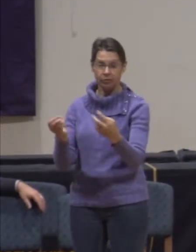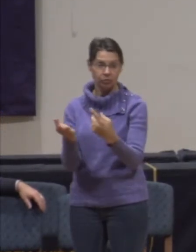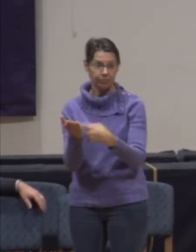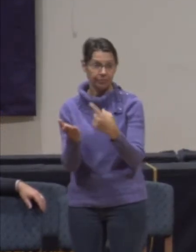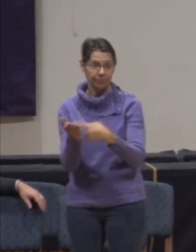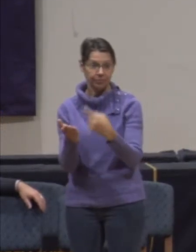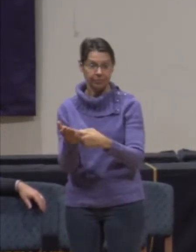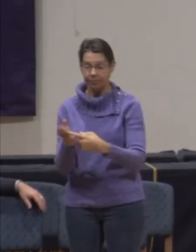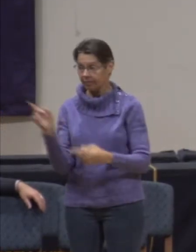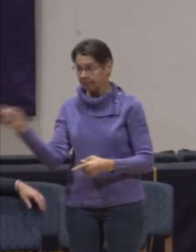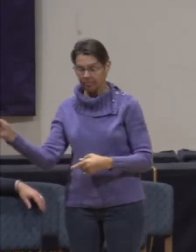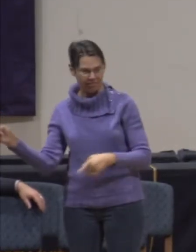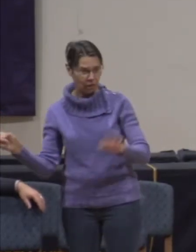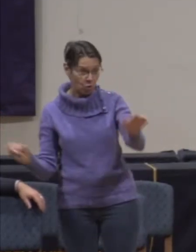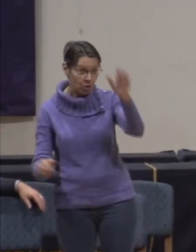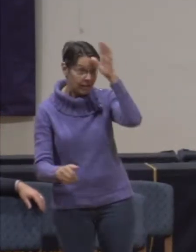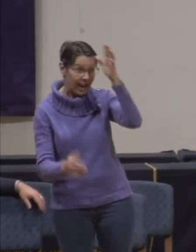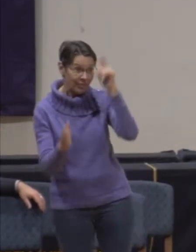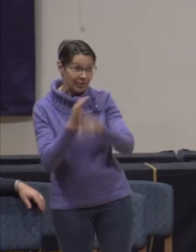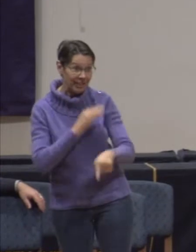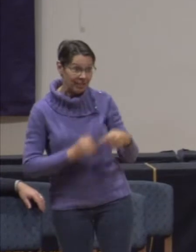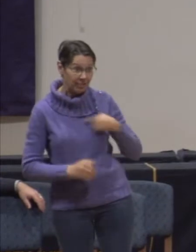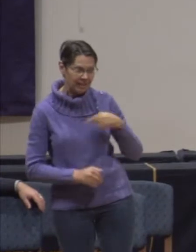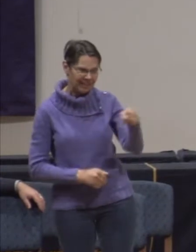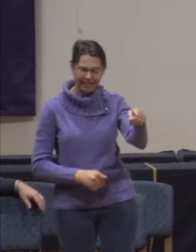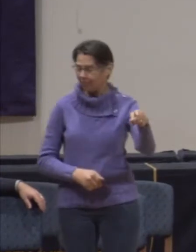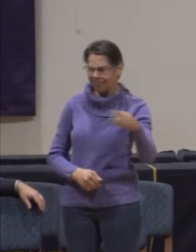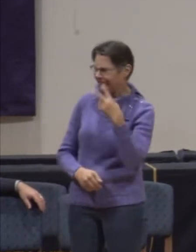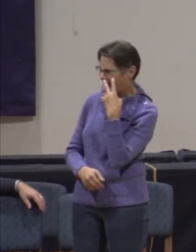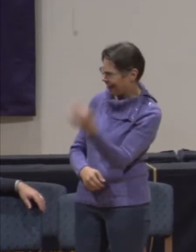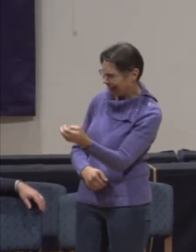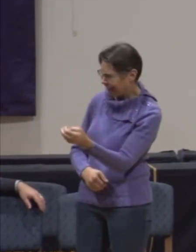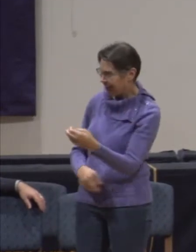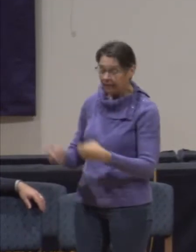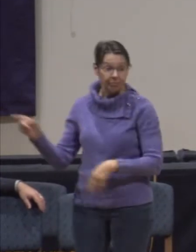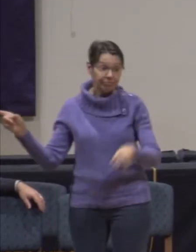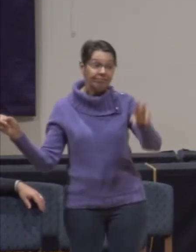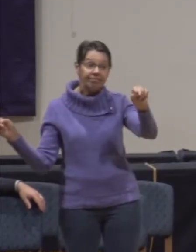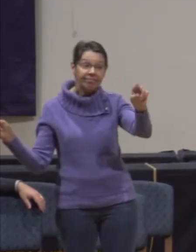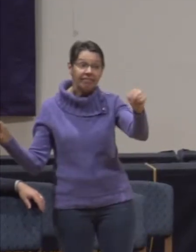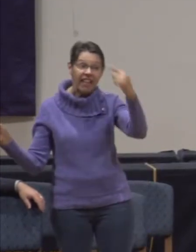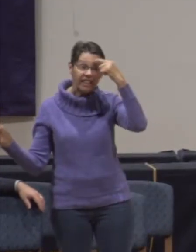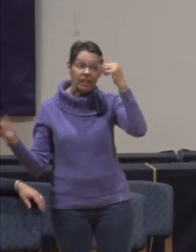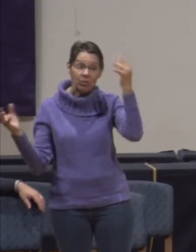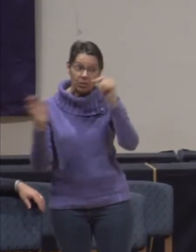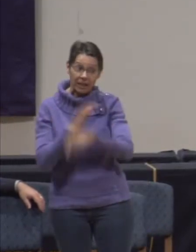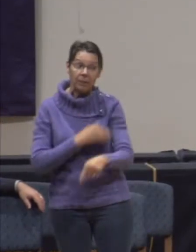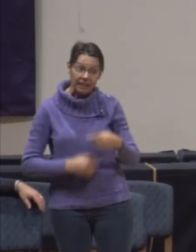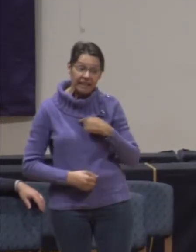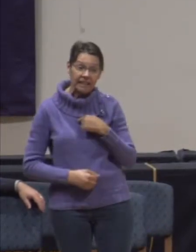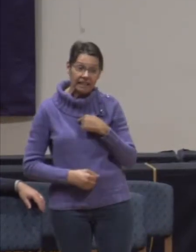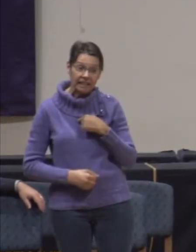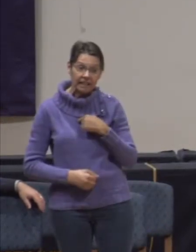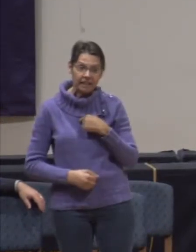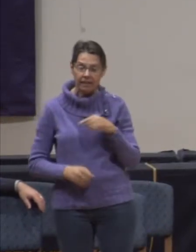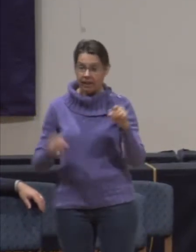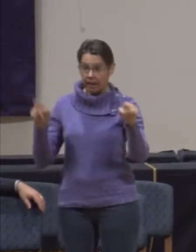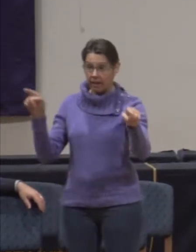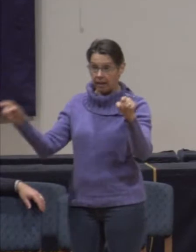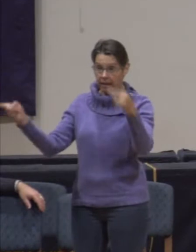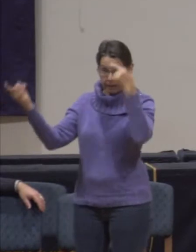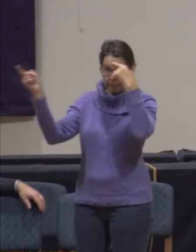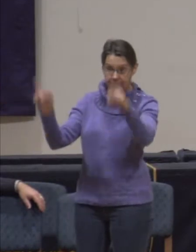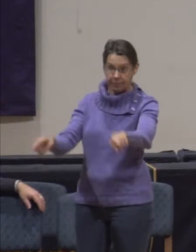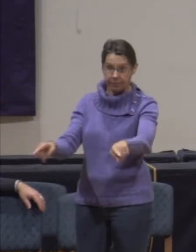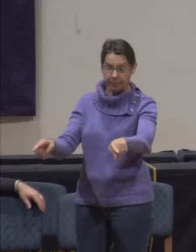Jonathan said, I don't think so. And David said, well, I believe he does. And they decide together